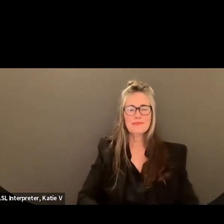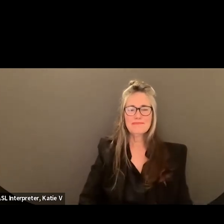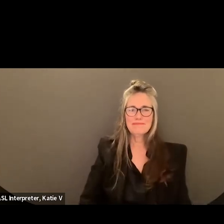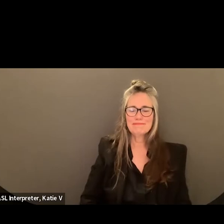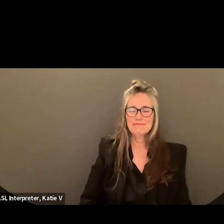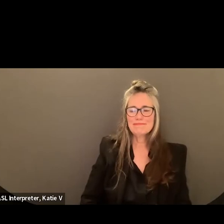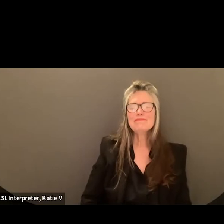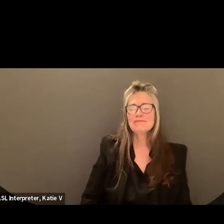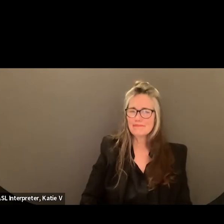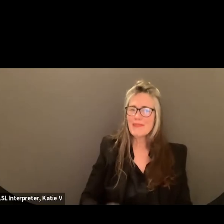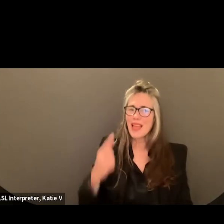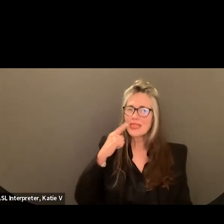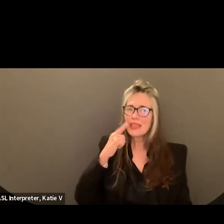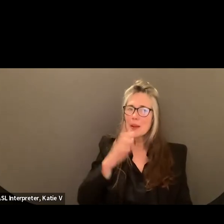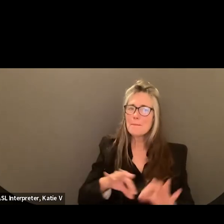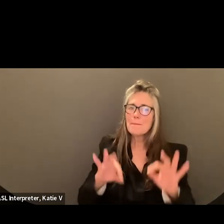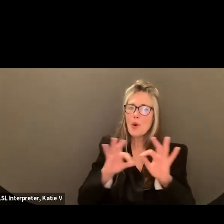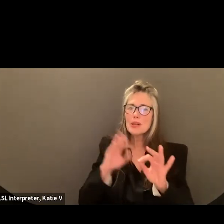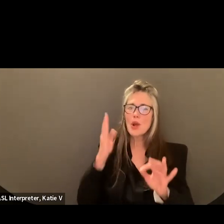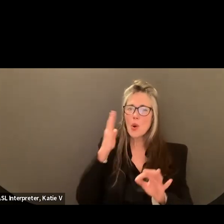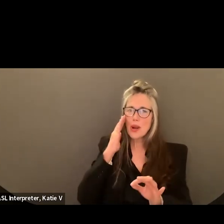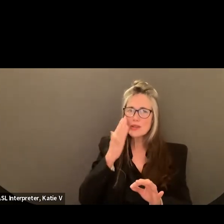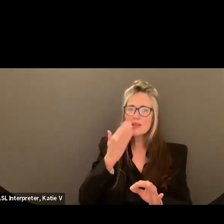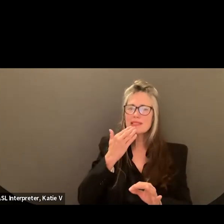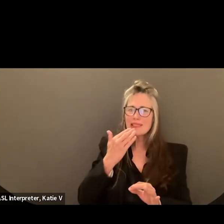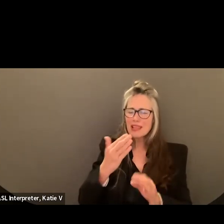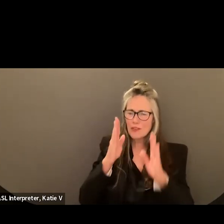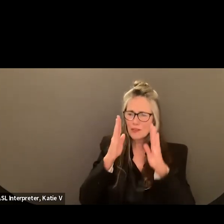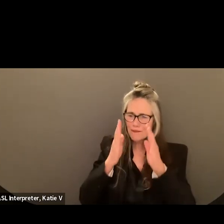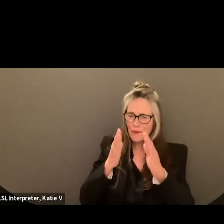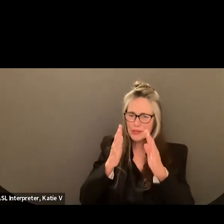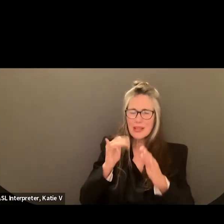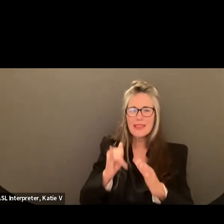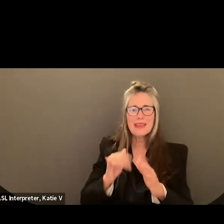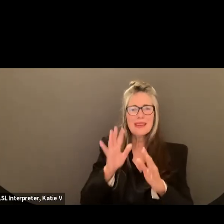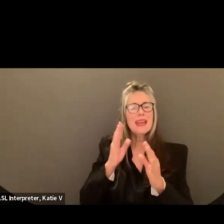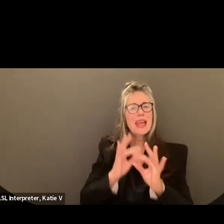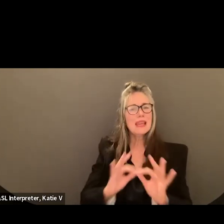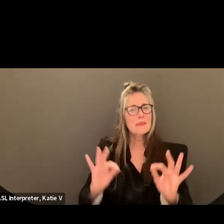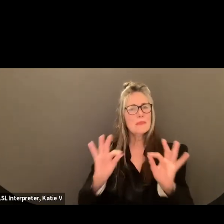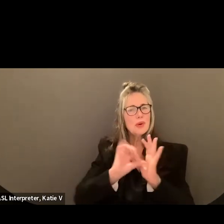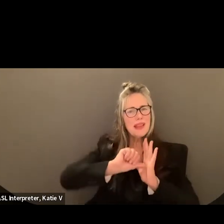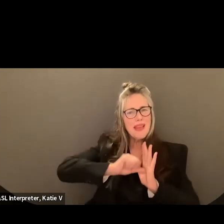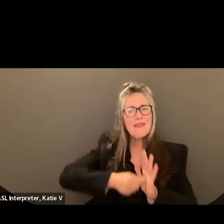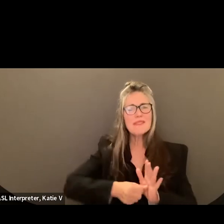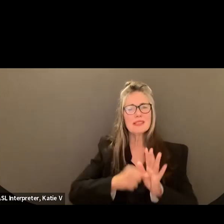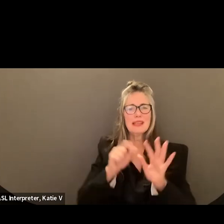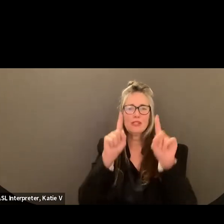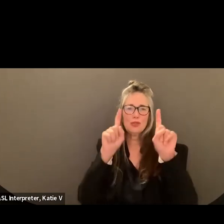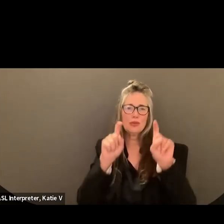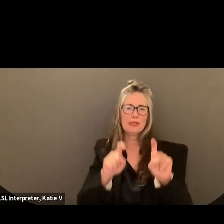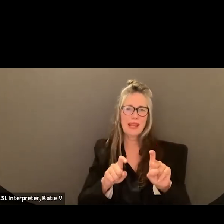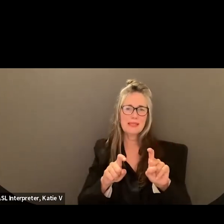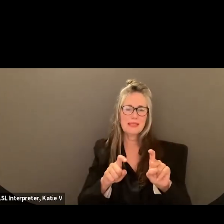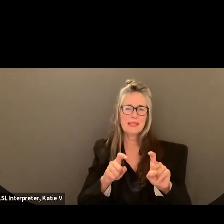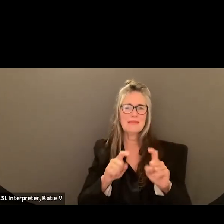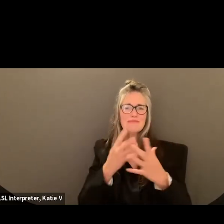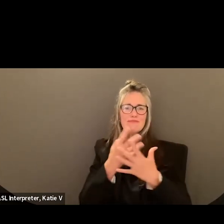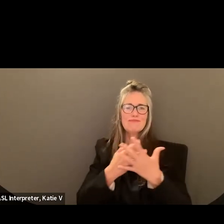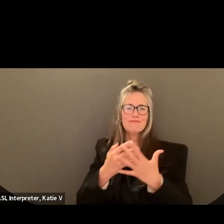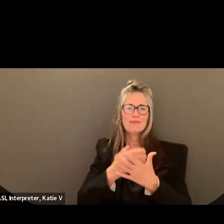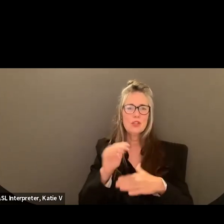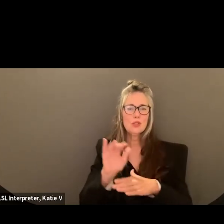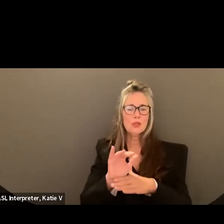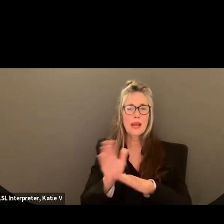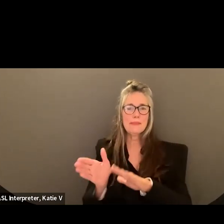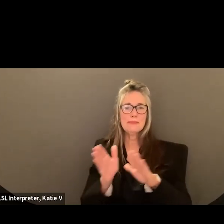emphasized the importance of awareness and the importance of testing tonight. So thank you. As is my job, I want